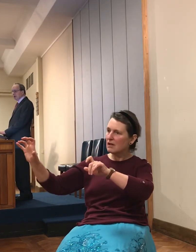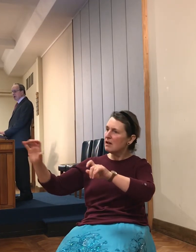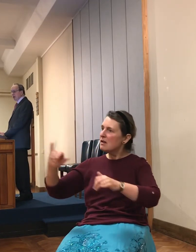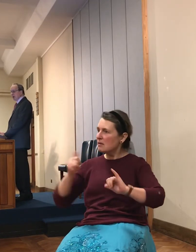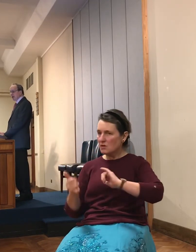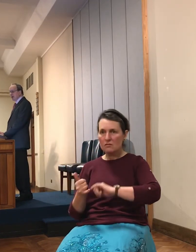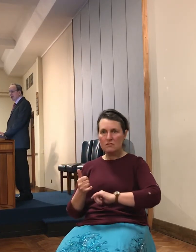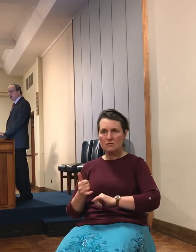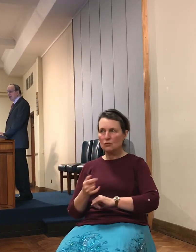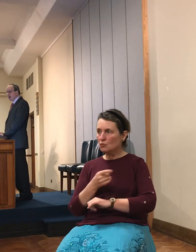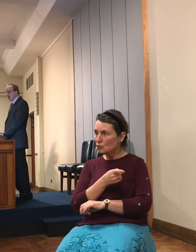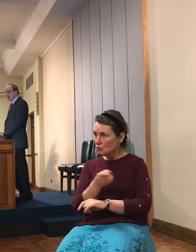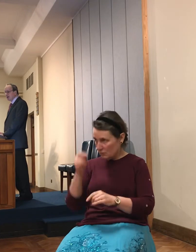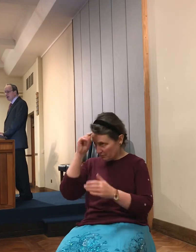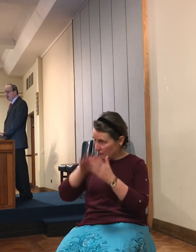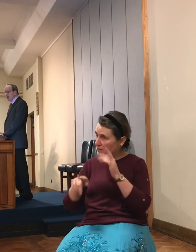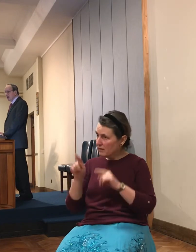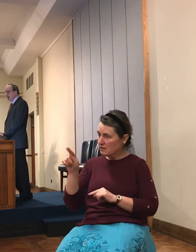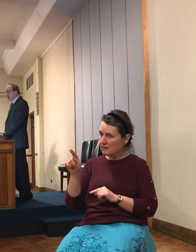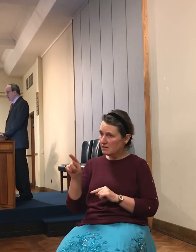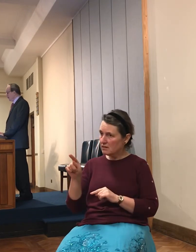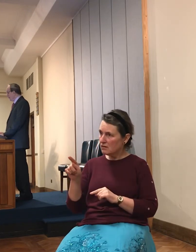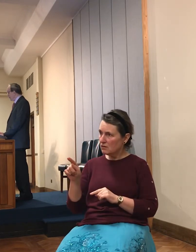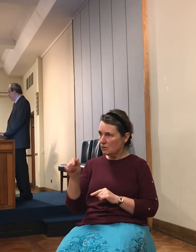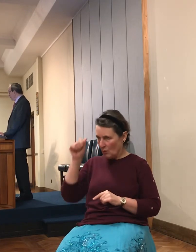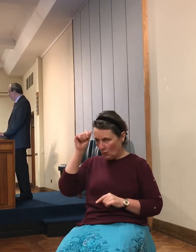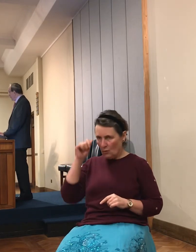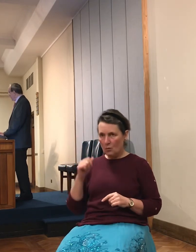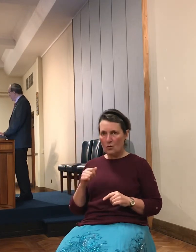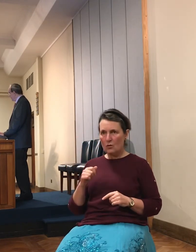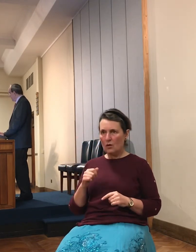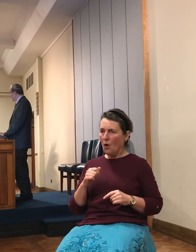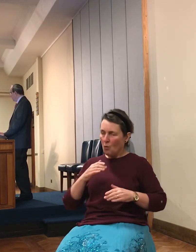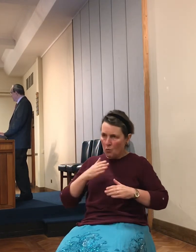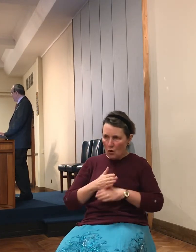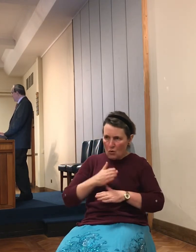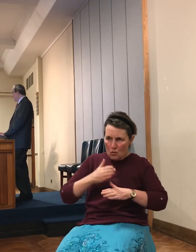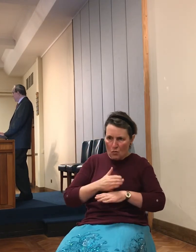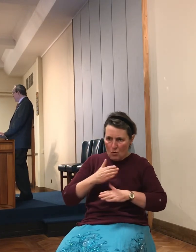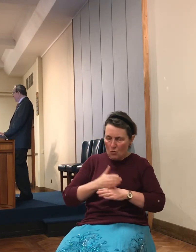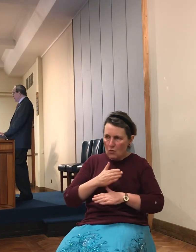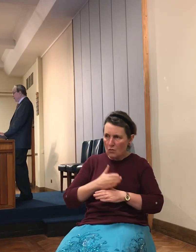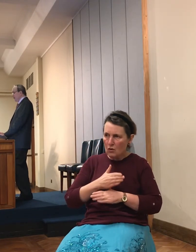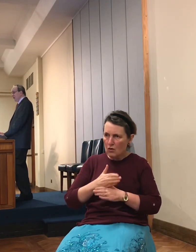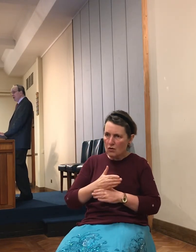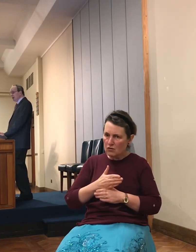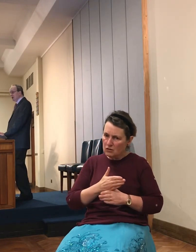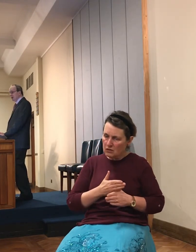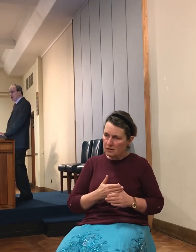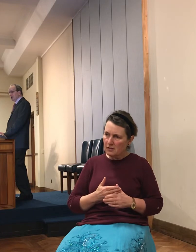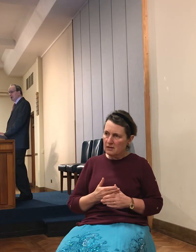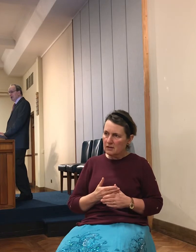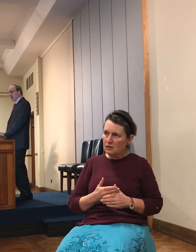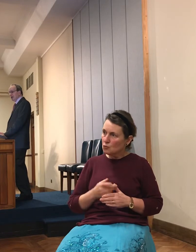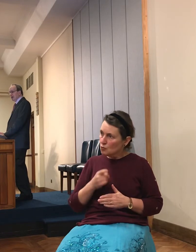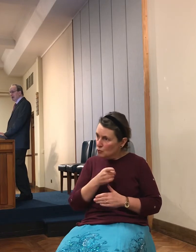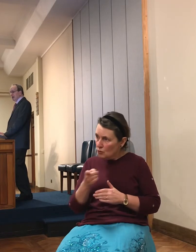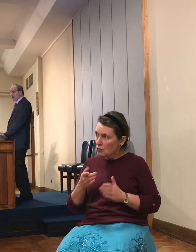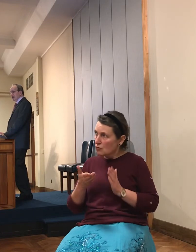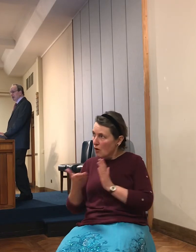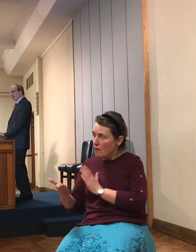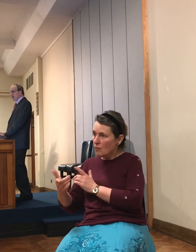If you're doing the king's business, if you're in gospel work, if you're following the Lord